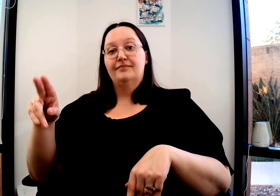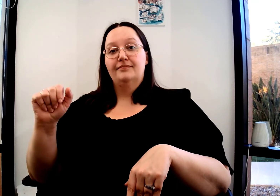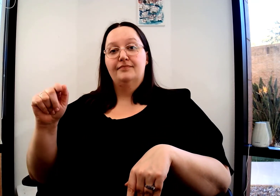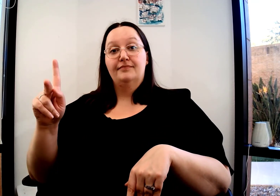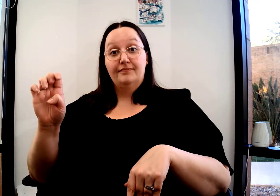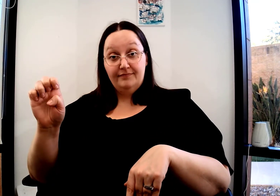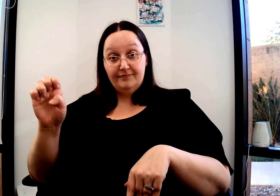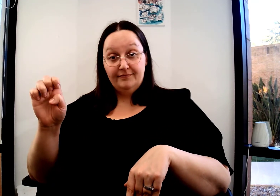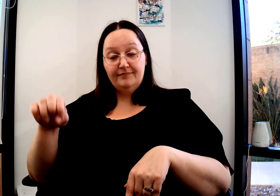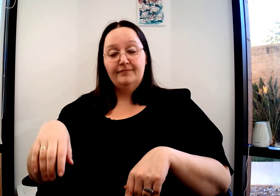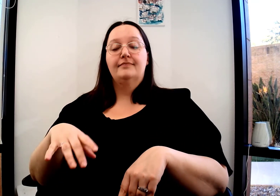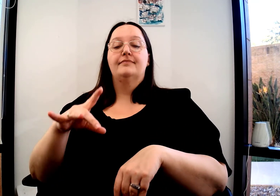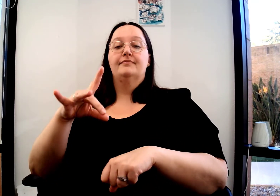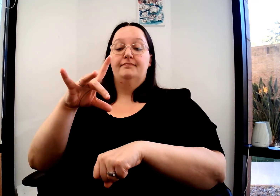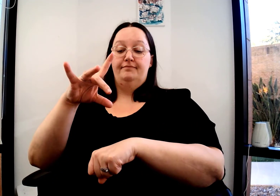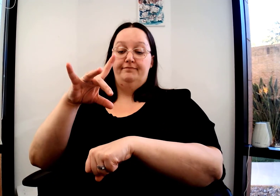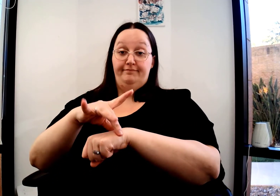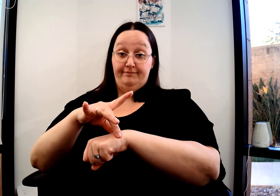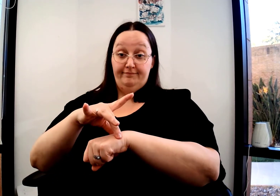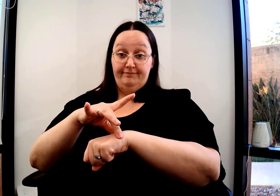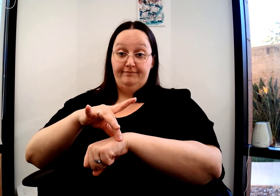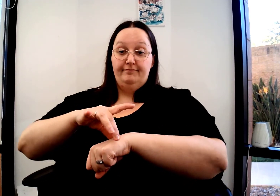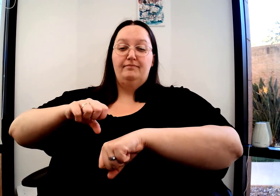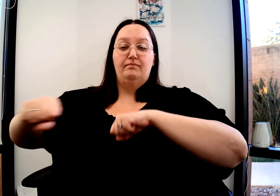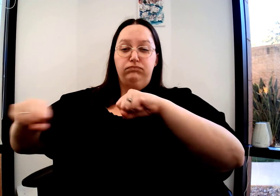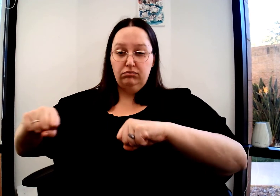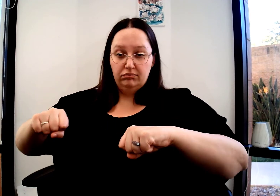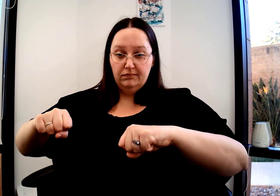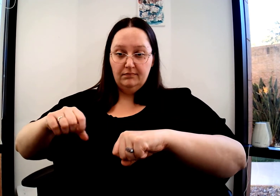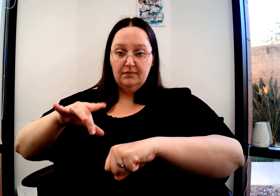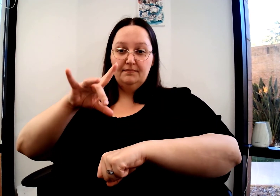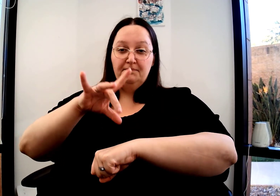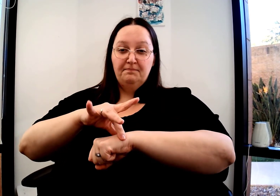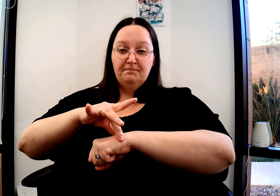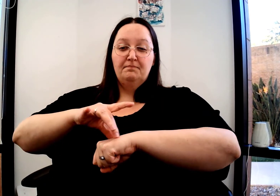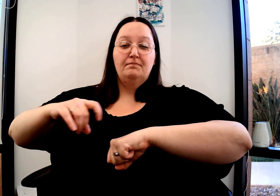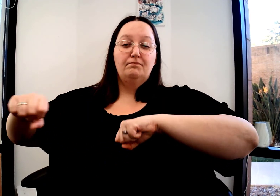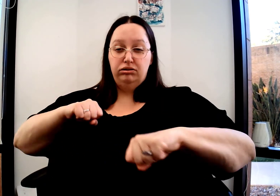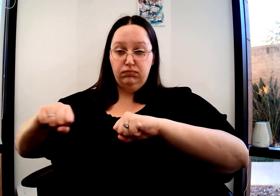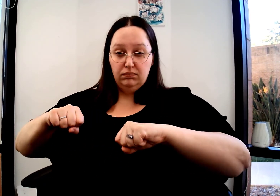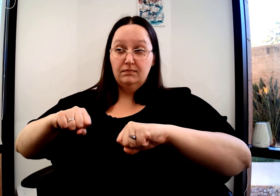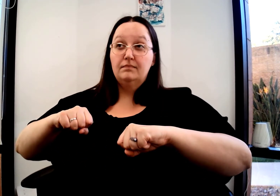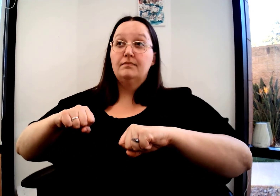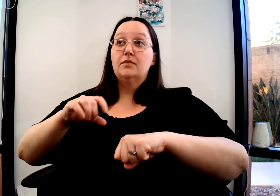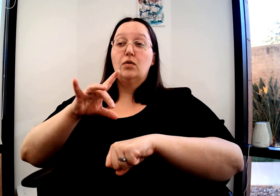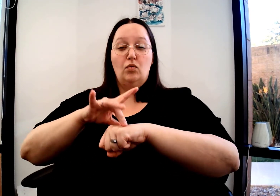Next is Earthquake. So we have our sign Earth, and now you need to shake with it. Earthquake.